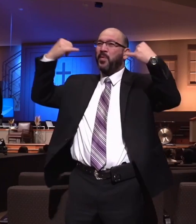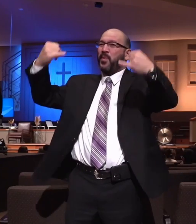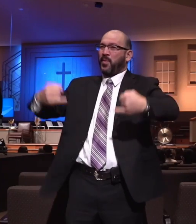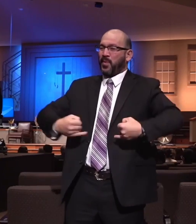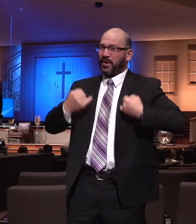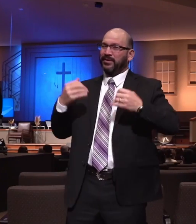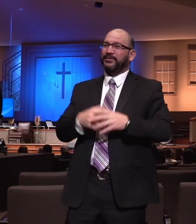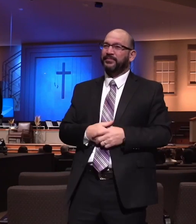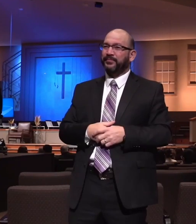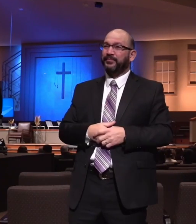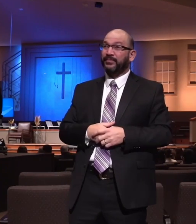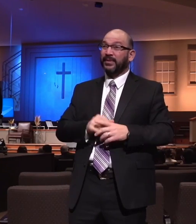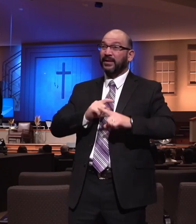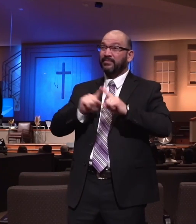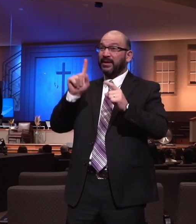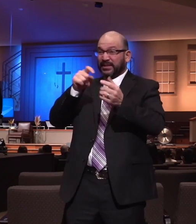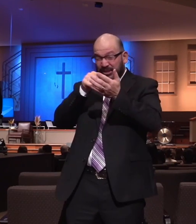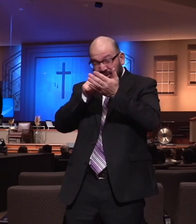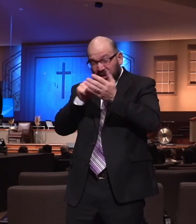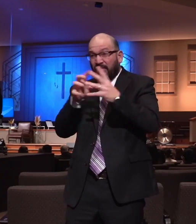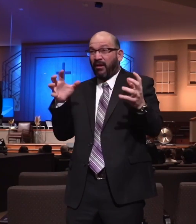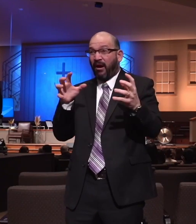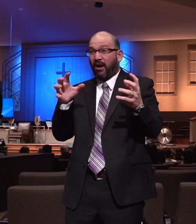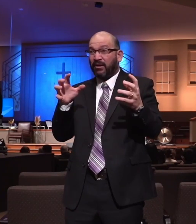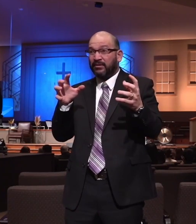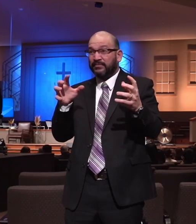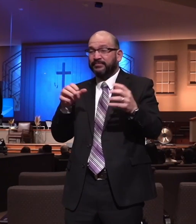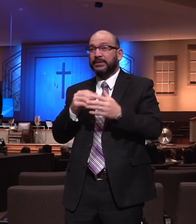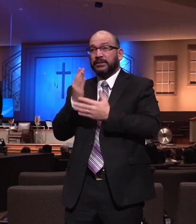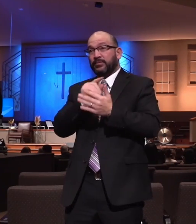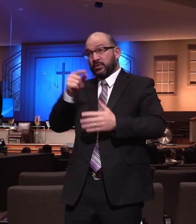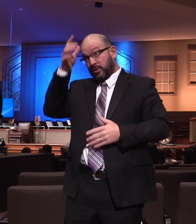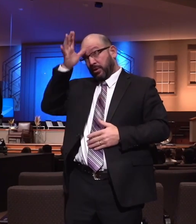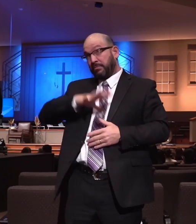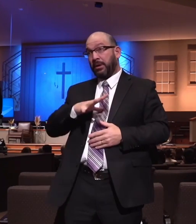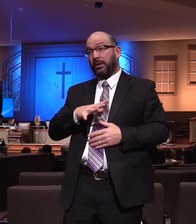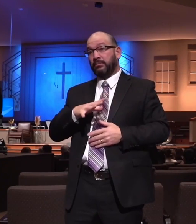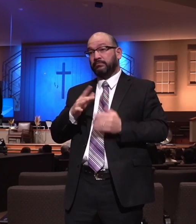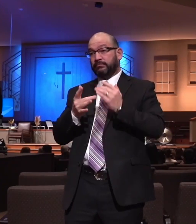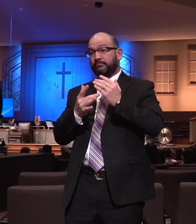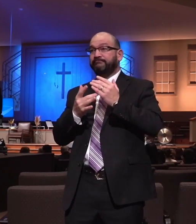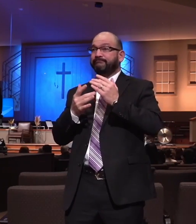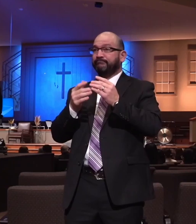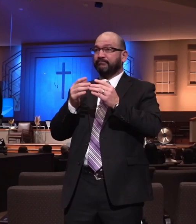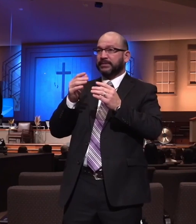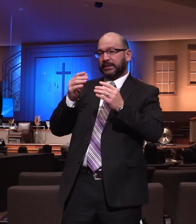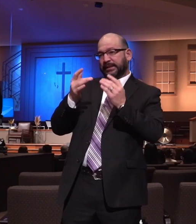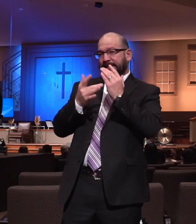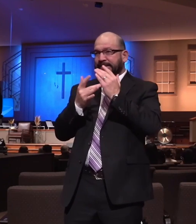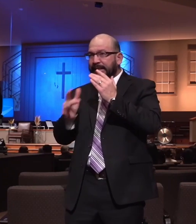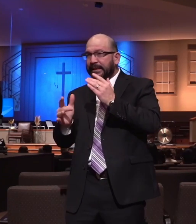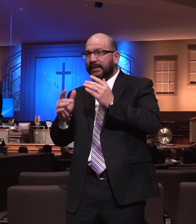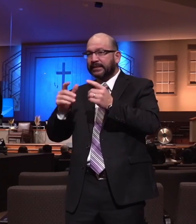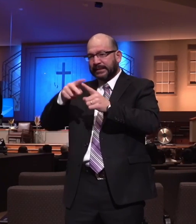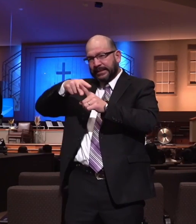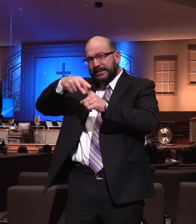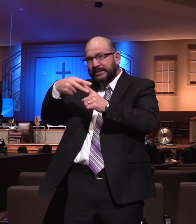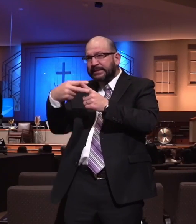But it takes a lot of assessment. Some of you men worked in aerospace. You don't just fling that hunk of metal up into the